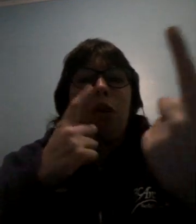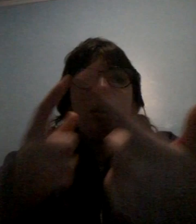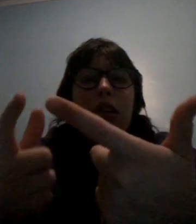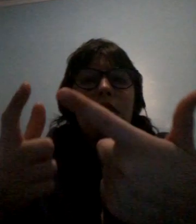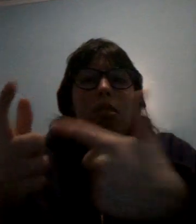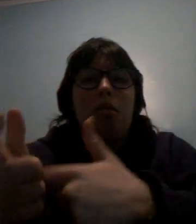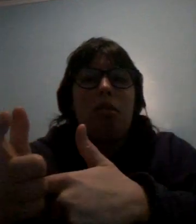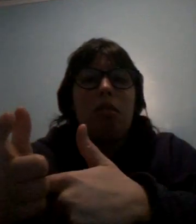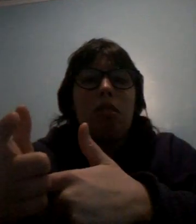working since